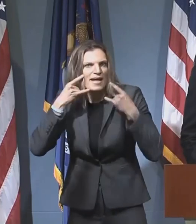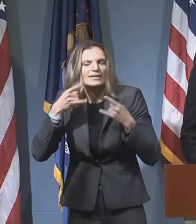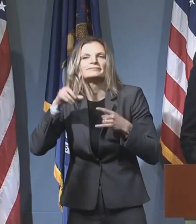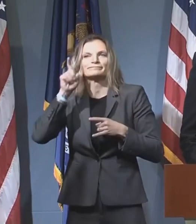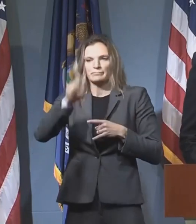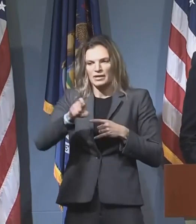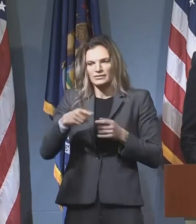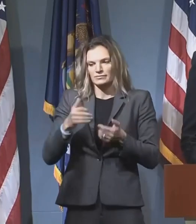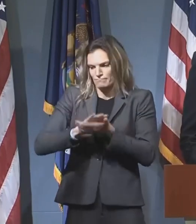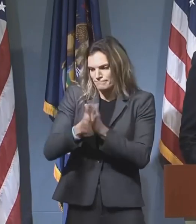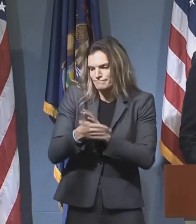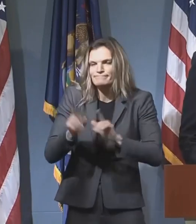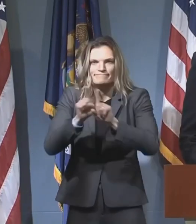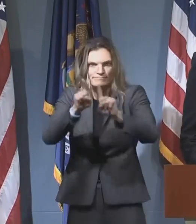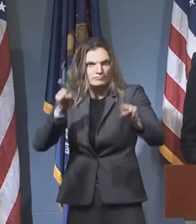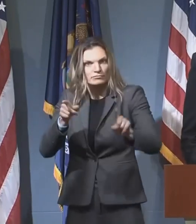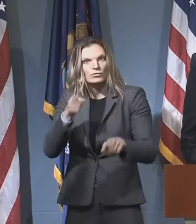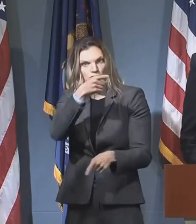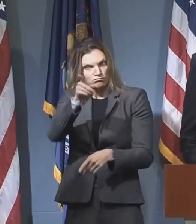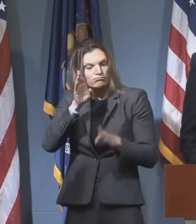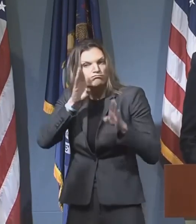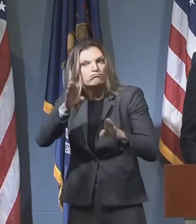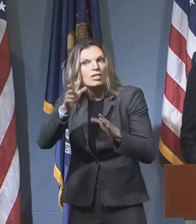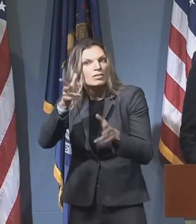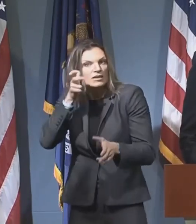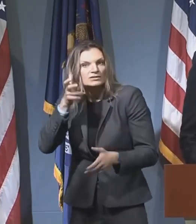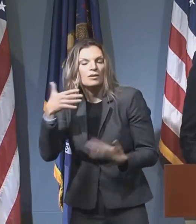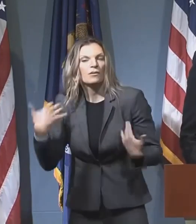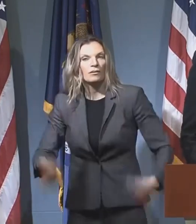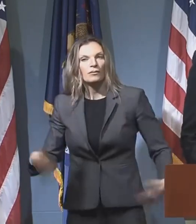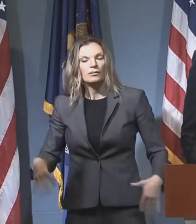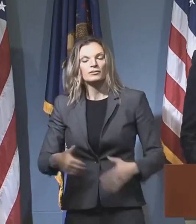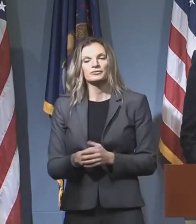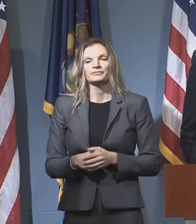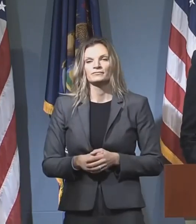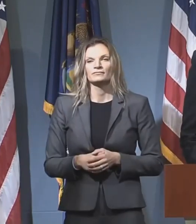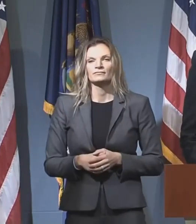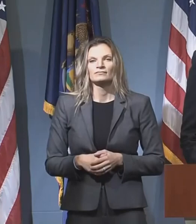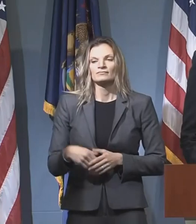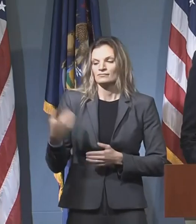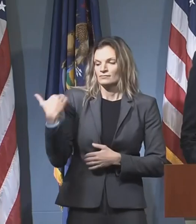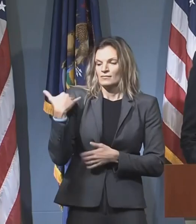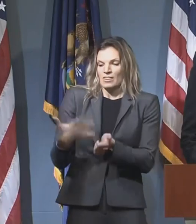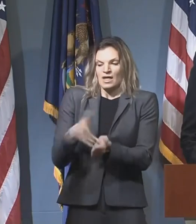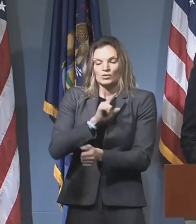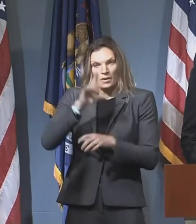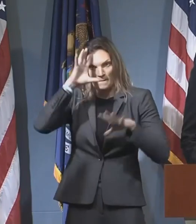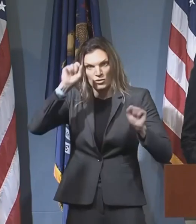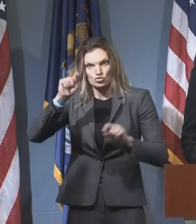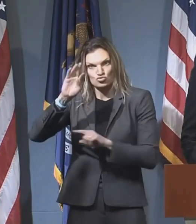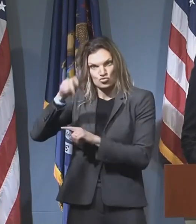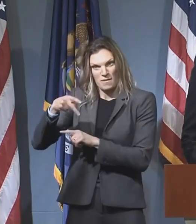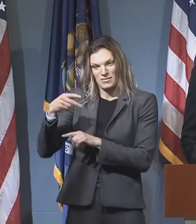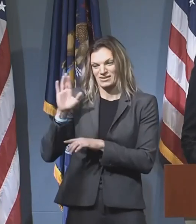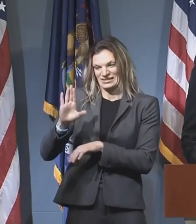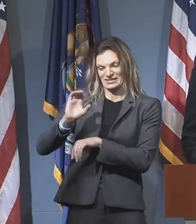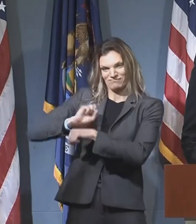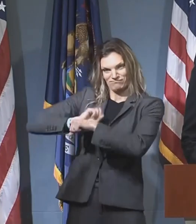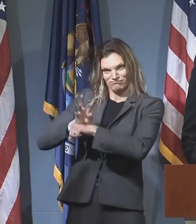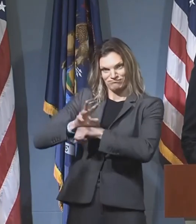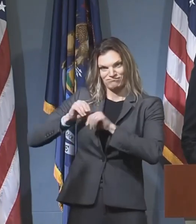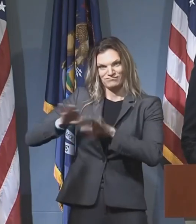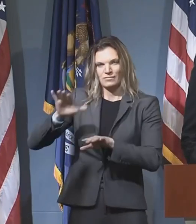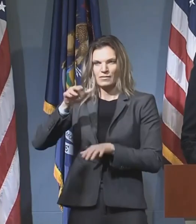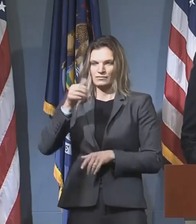You don't have take my word for it, actually, because as we talked about last week, President Trump's own Coronavirus Task Force Coordinator,